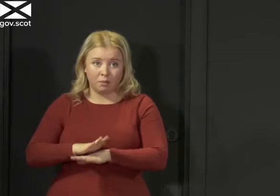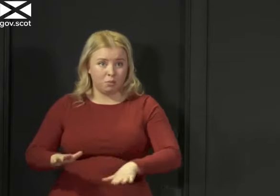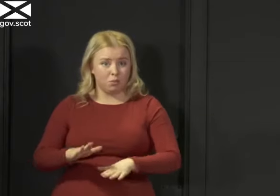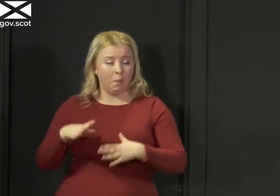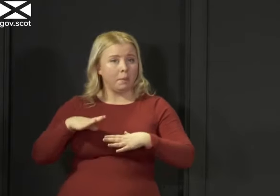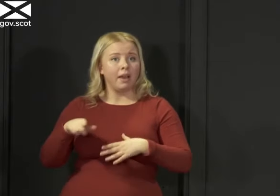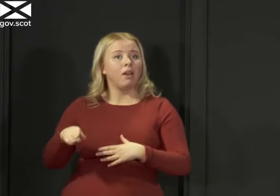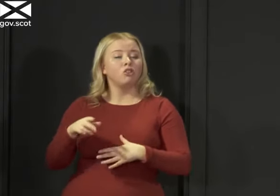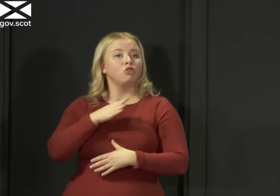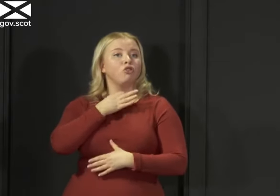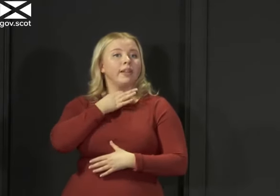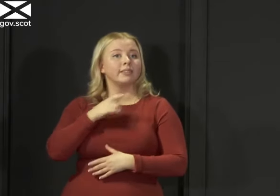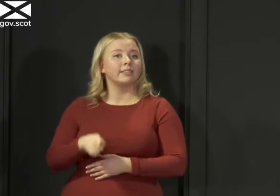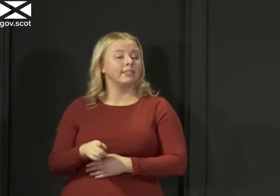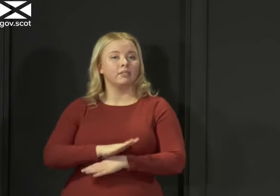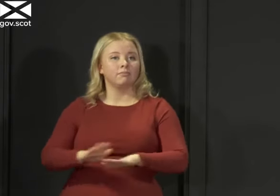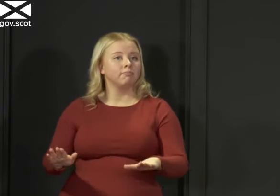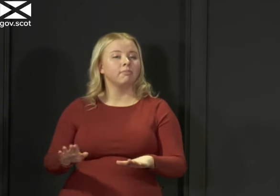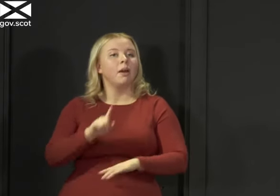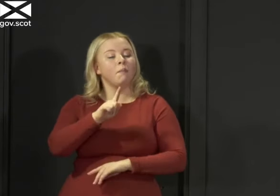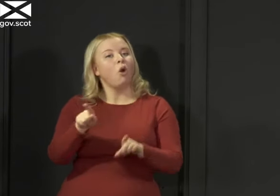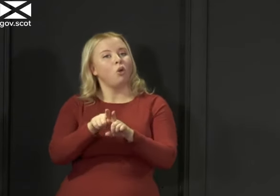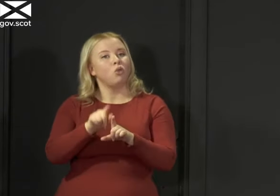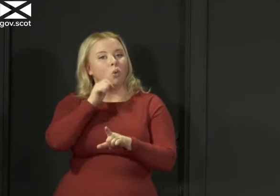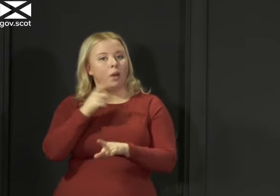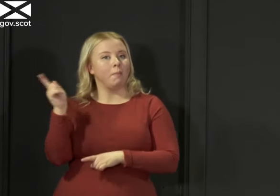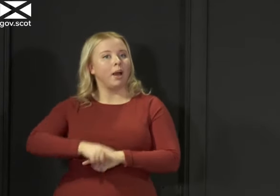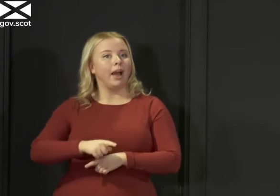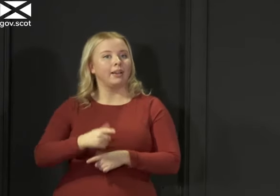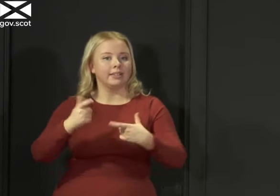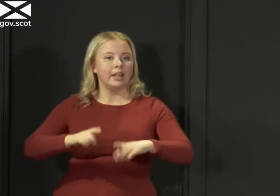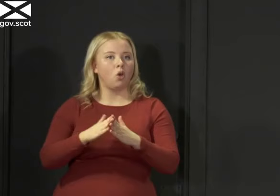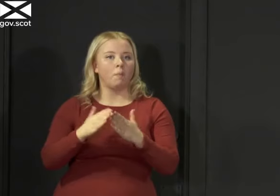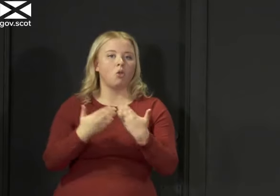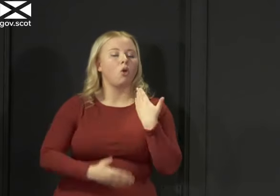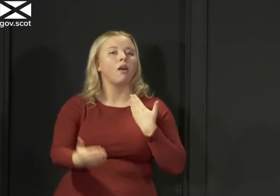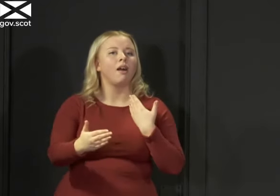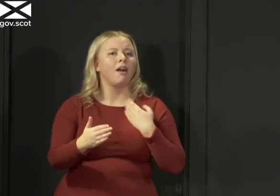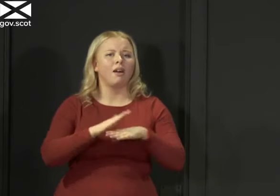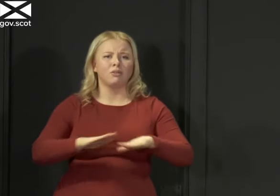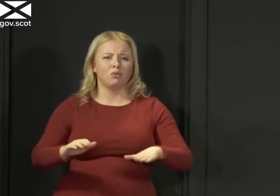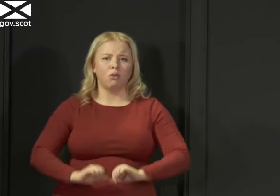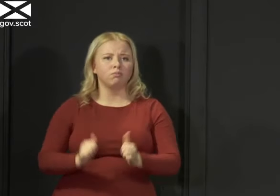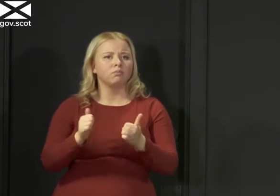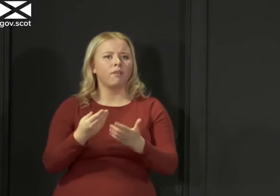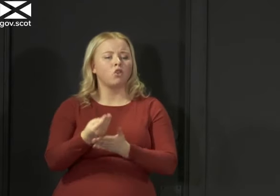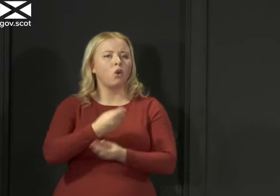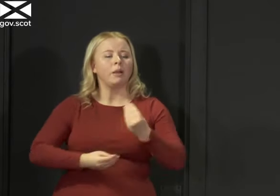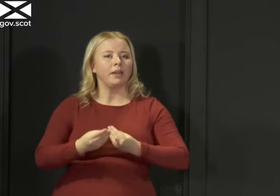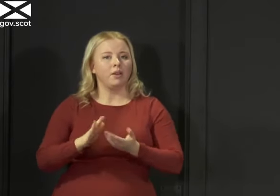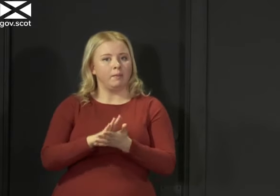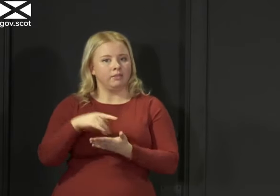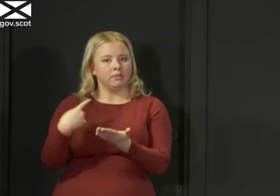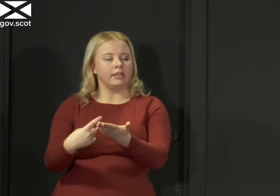to take the risk of but equally we'll all end up in lockdown a lot longer and that will not be good for the economy so getting these decisions right